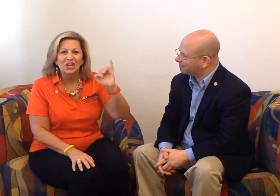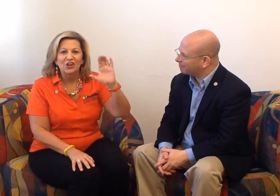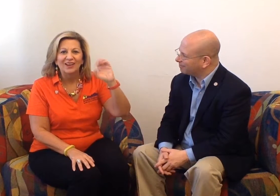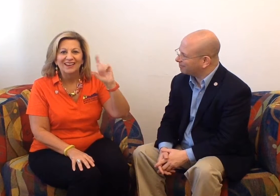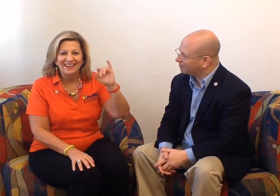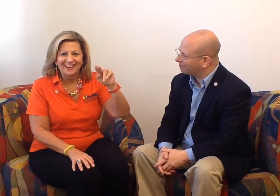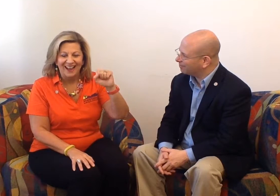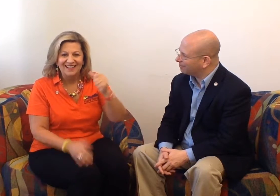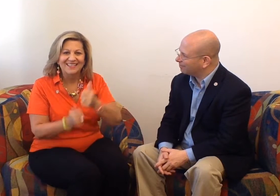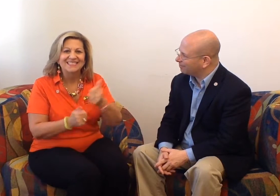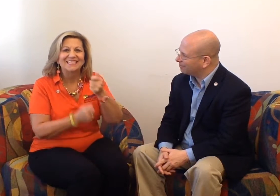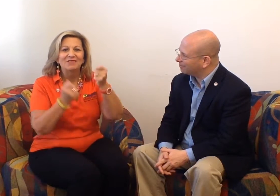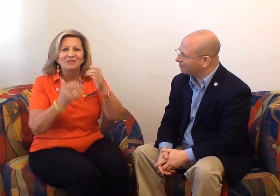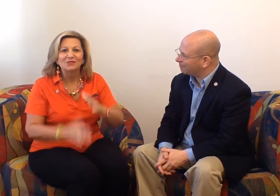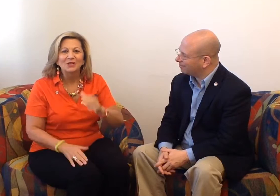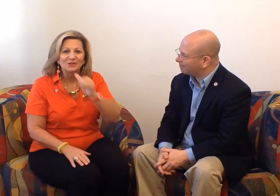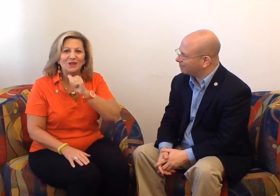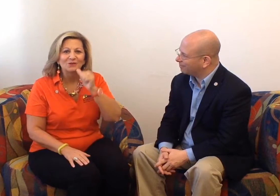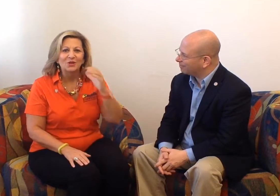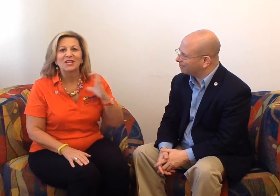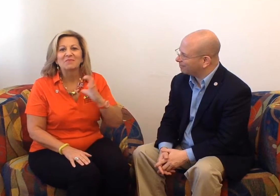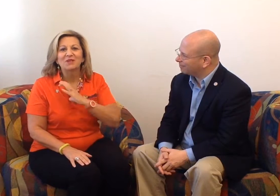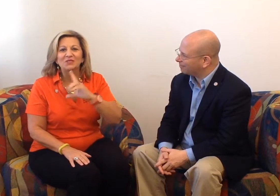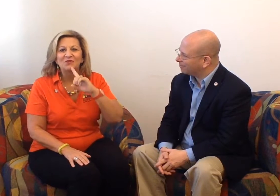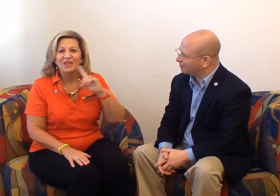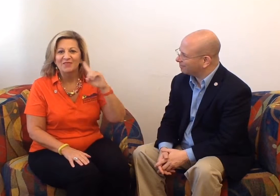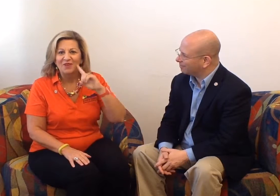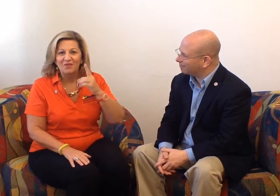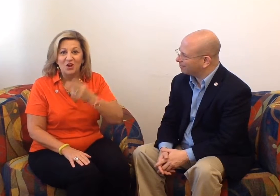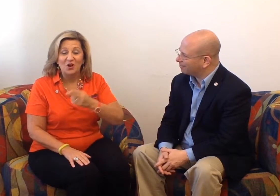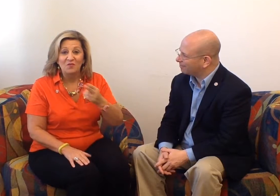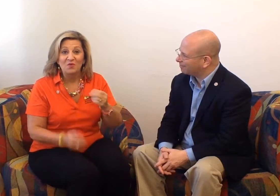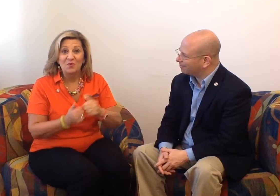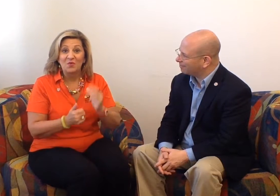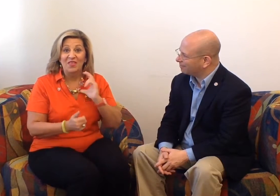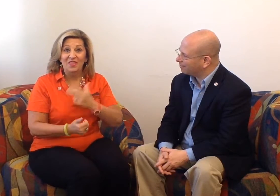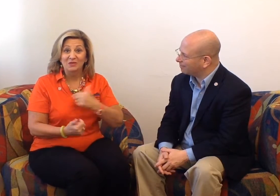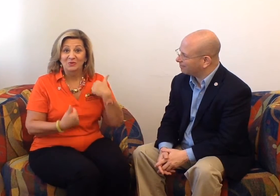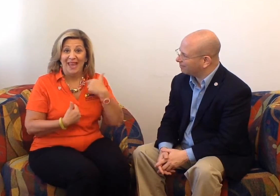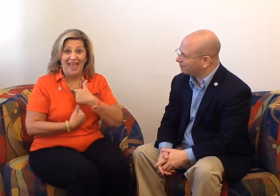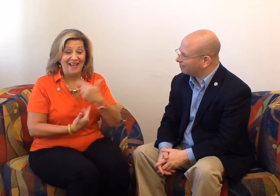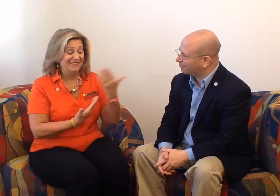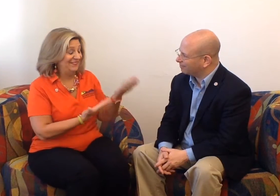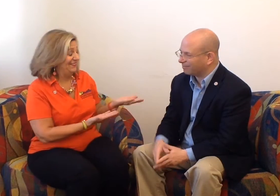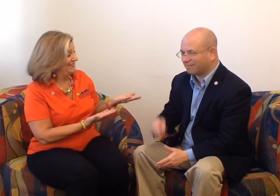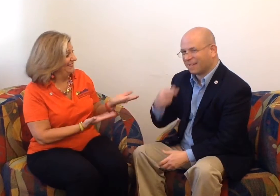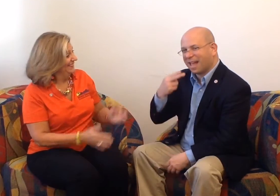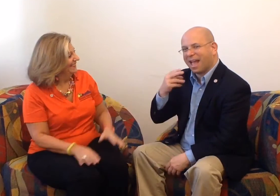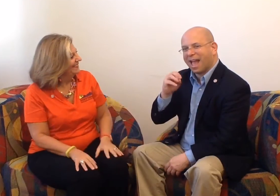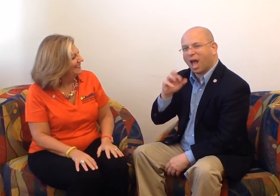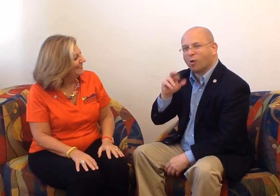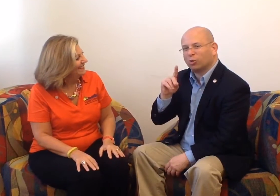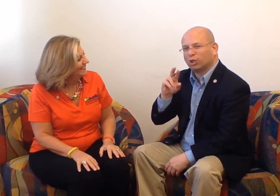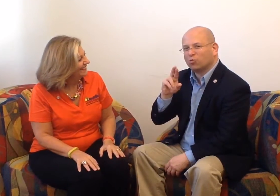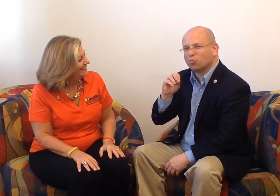Hello, I'm Sheri Collins, Executive Director of the Arizona Commission for the Deaf and the Hard of Hearing, and here with us today, Howard